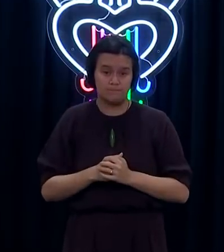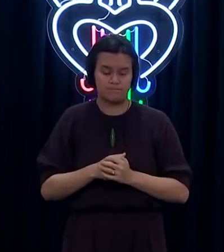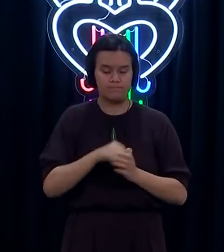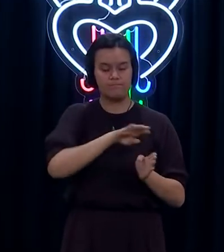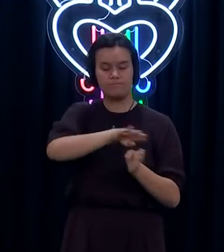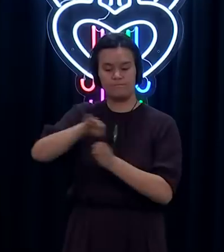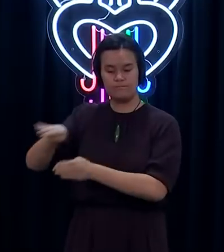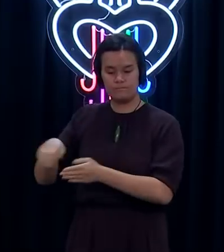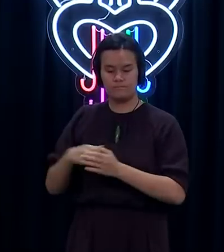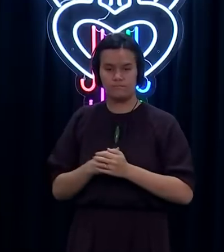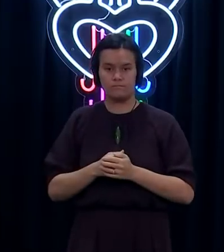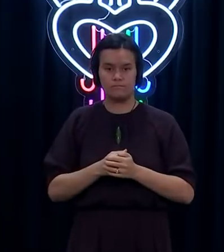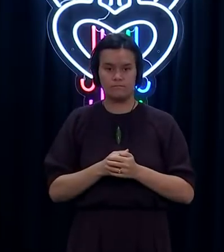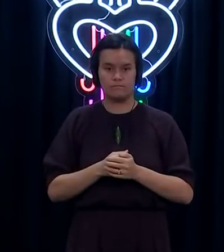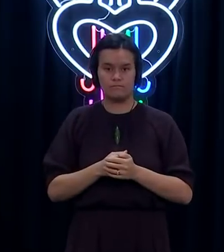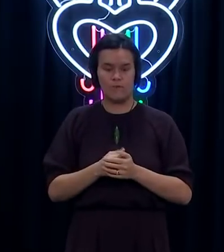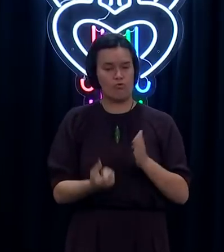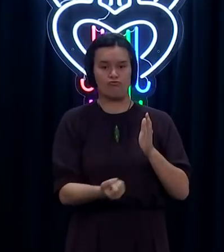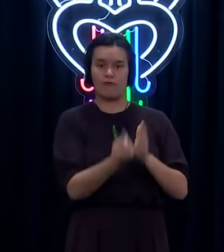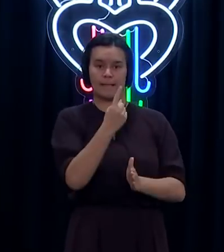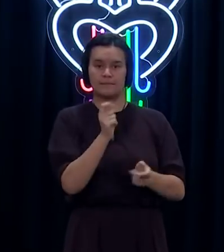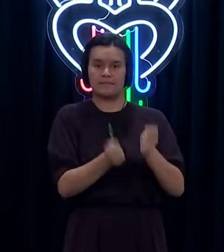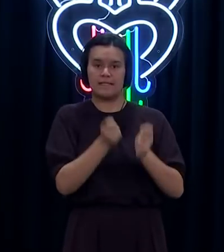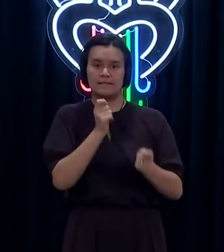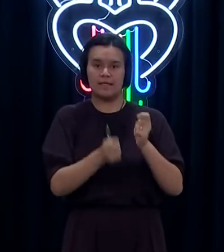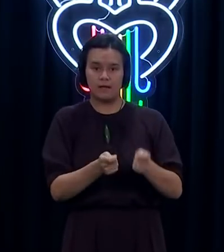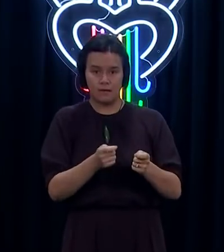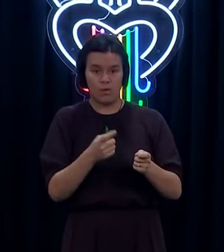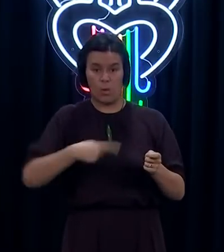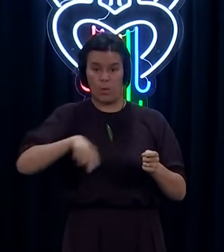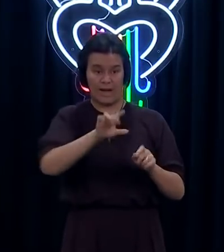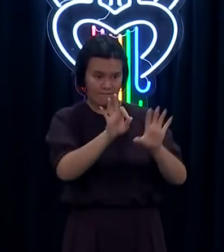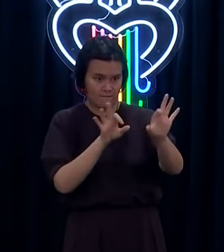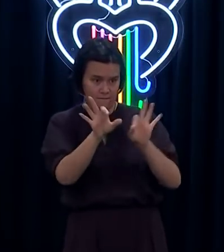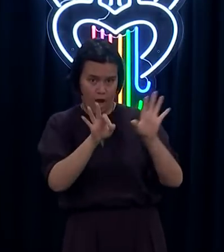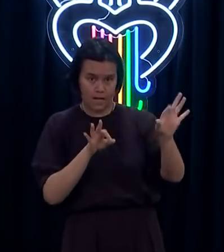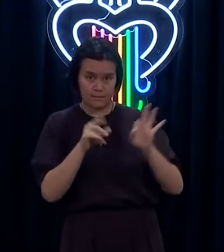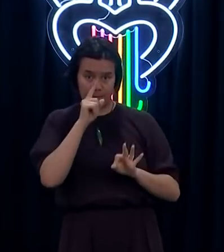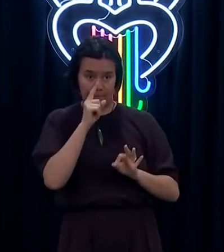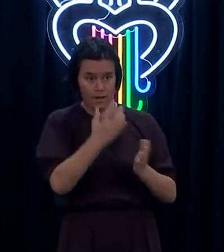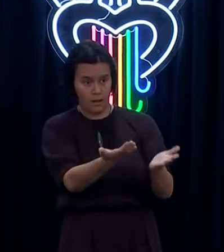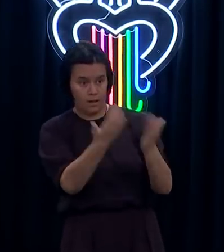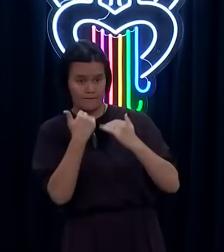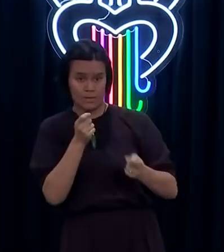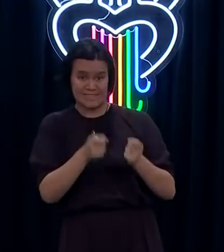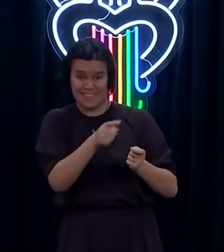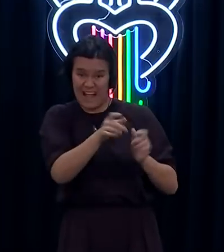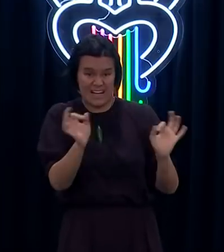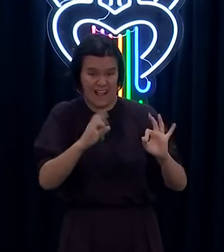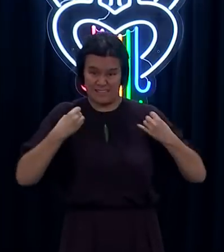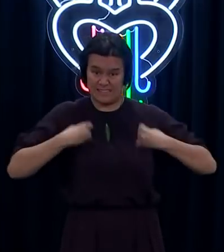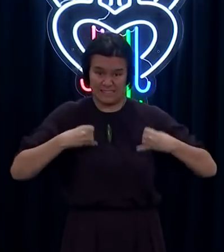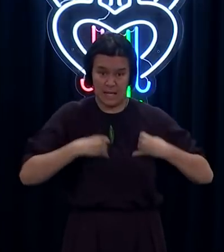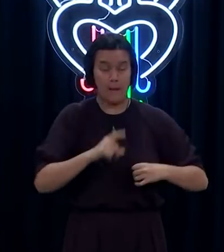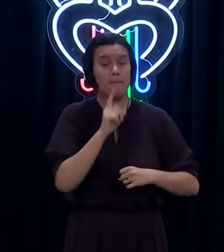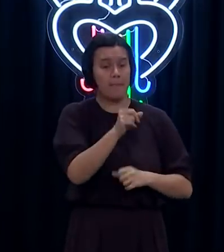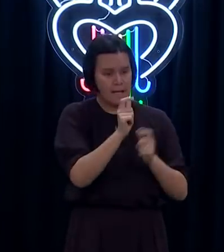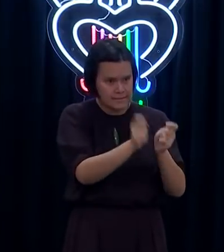including health care workers, transport operators and some local council workers. This takes to 26